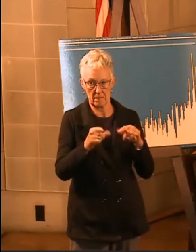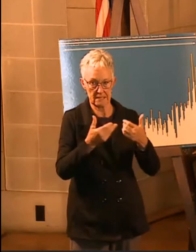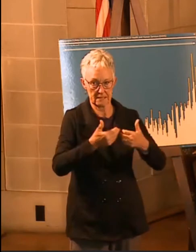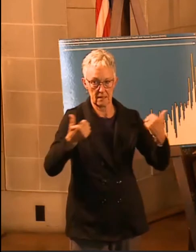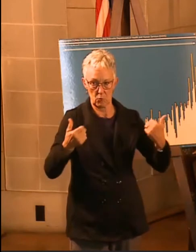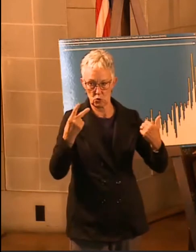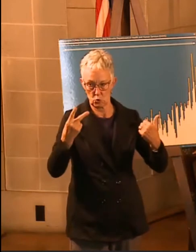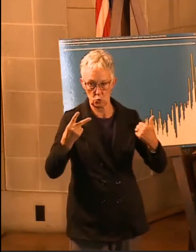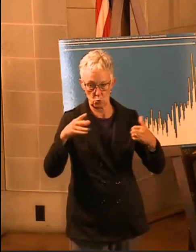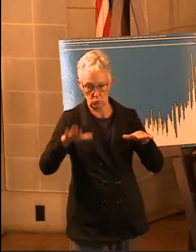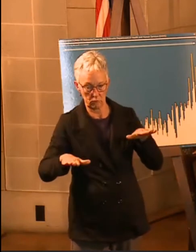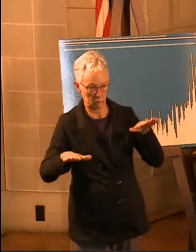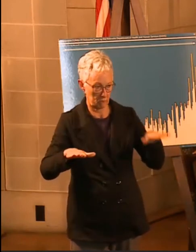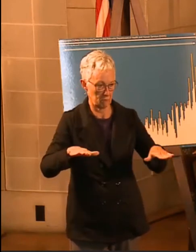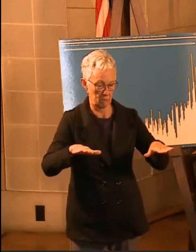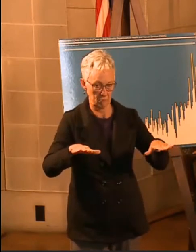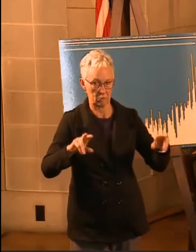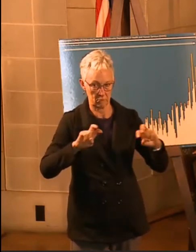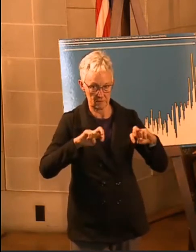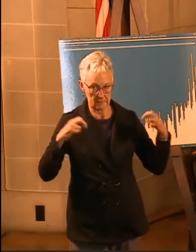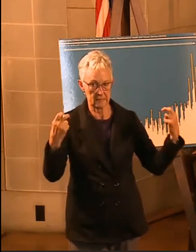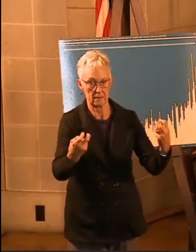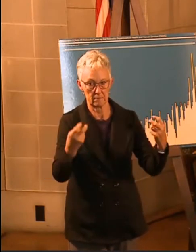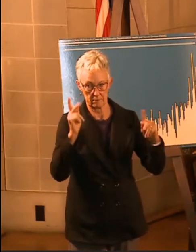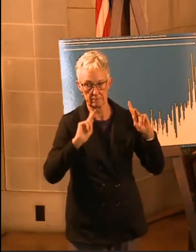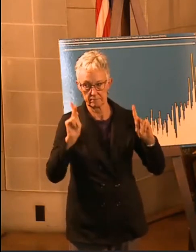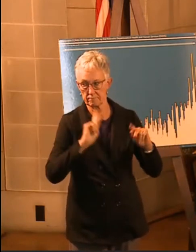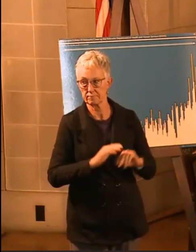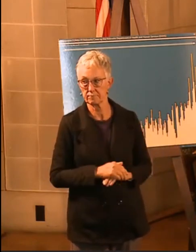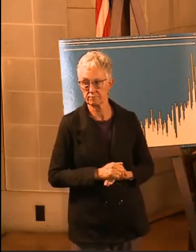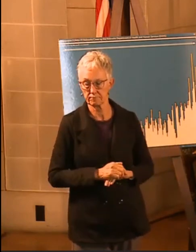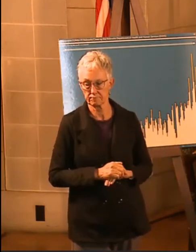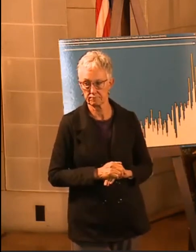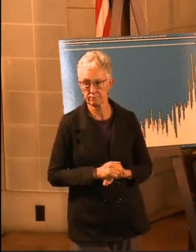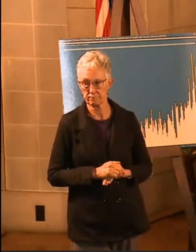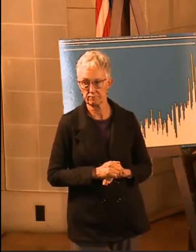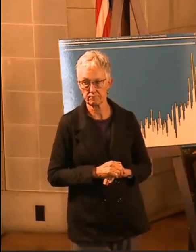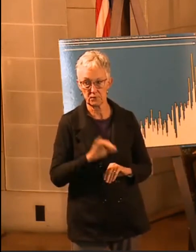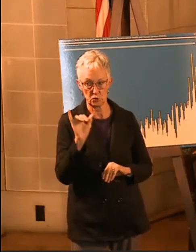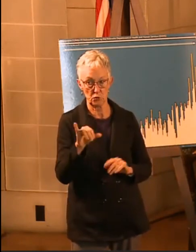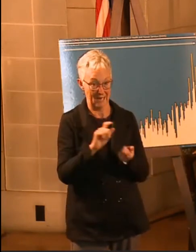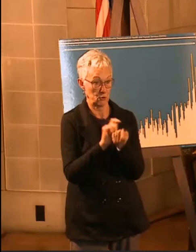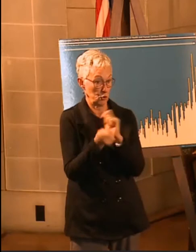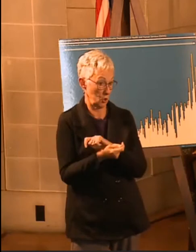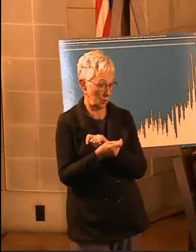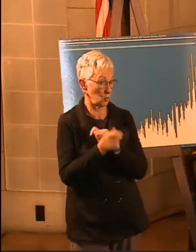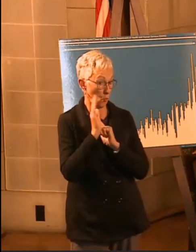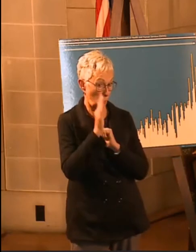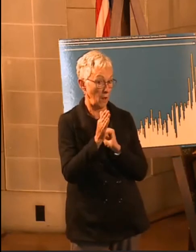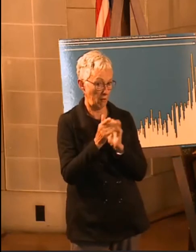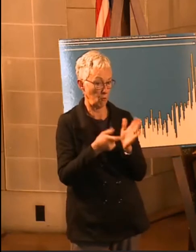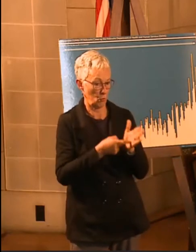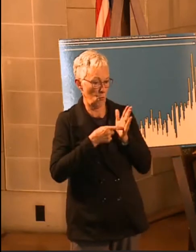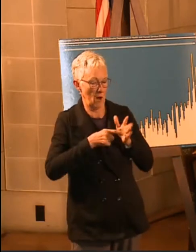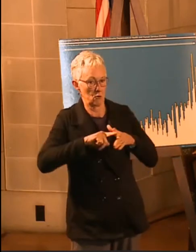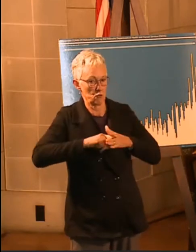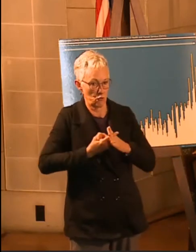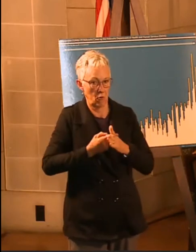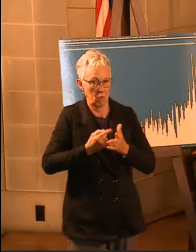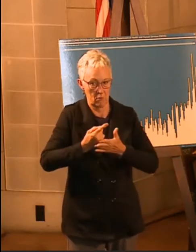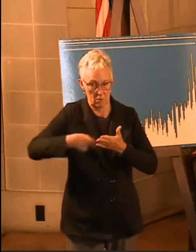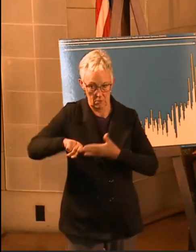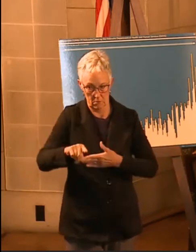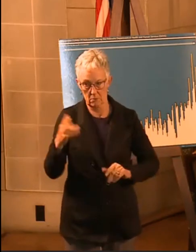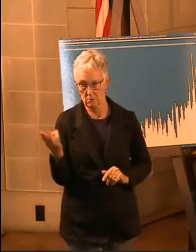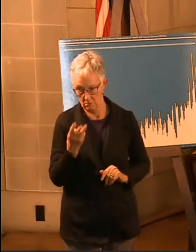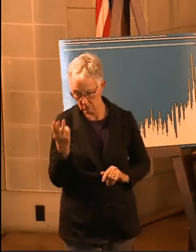limiting the size of each of those tables to eight. Now, that's the changes we're going to make in the directed health measures. So that